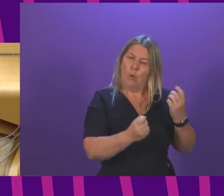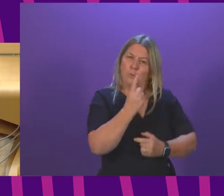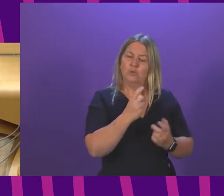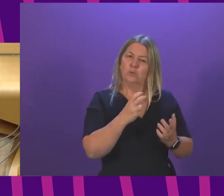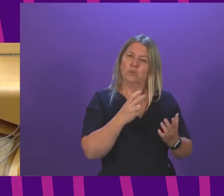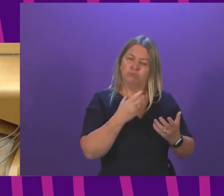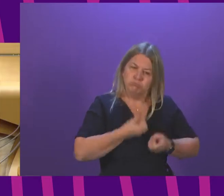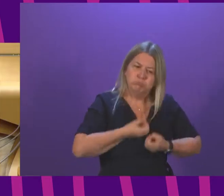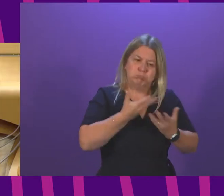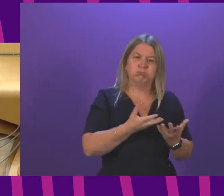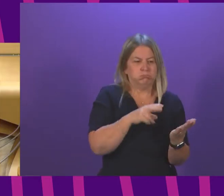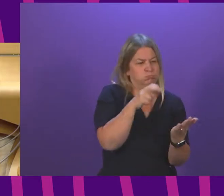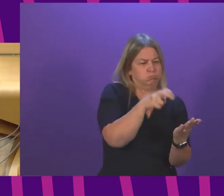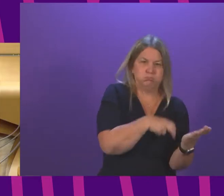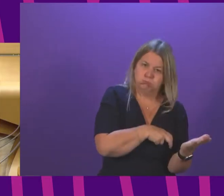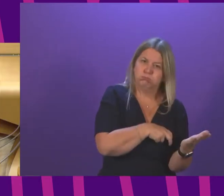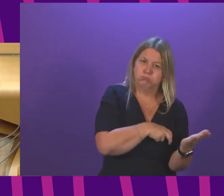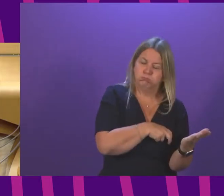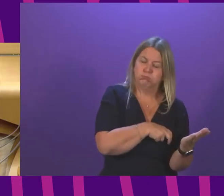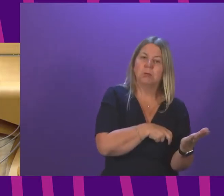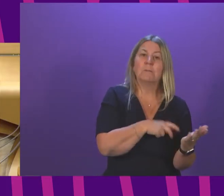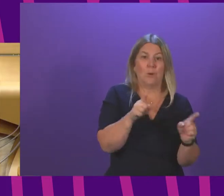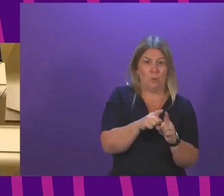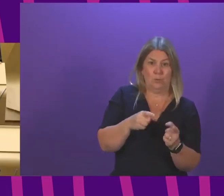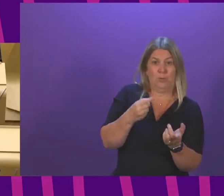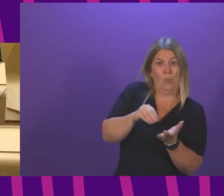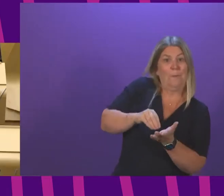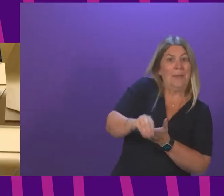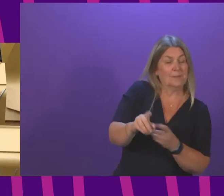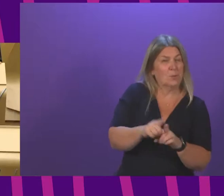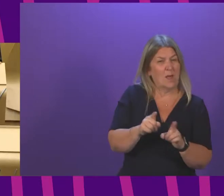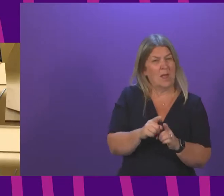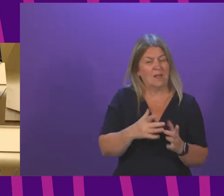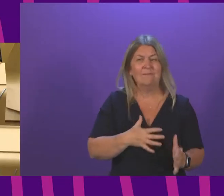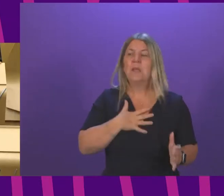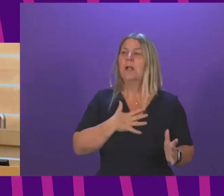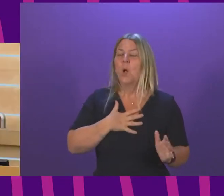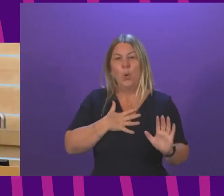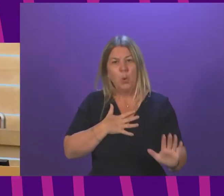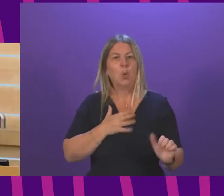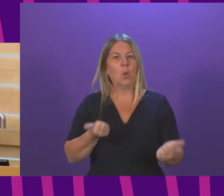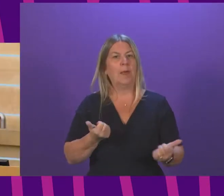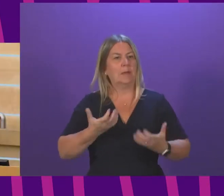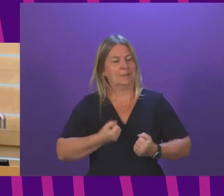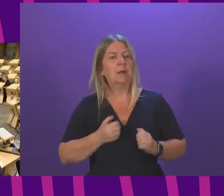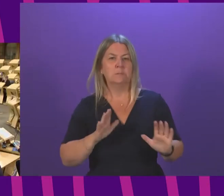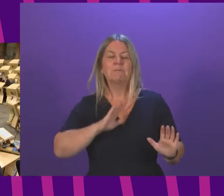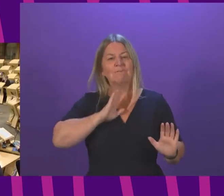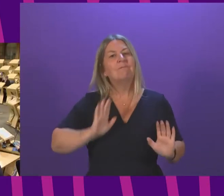to recovery for individuals who have been so badly let down by the State in these examples. Pauline McNeill.